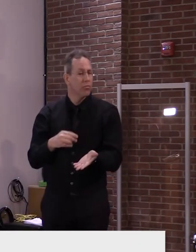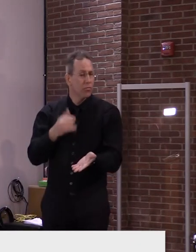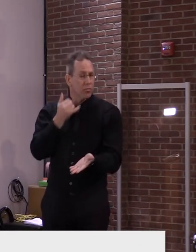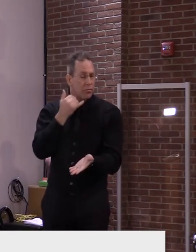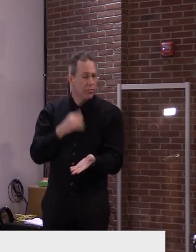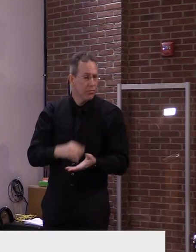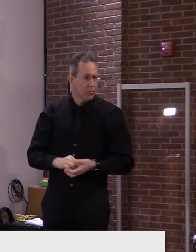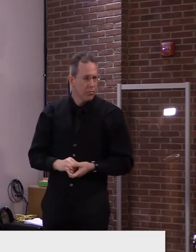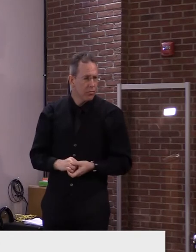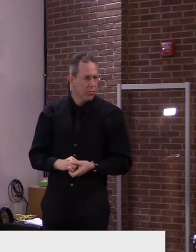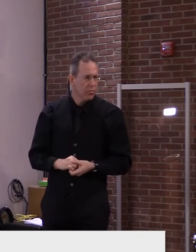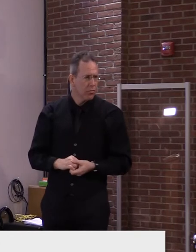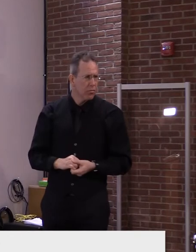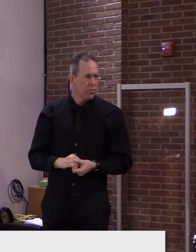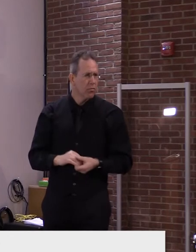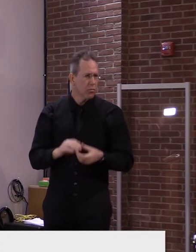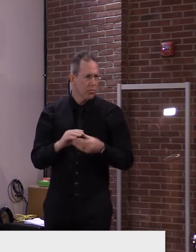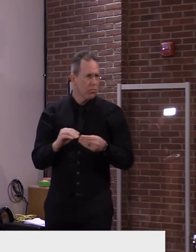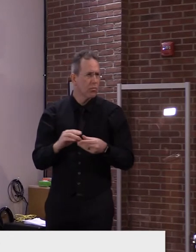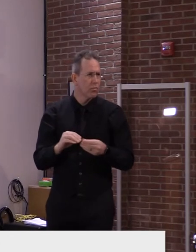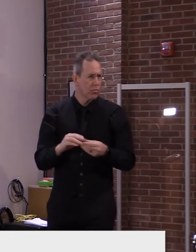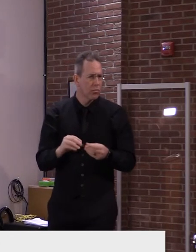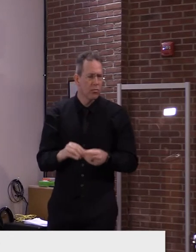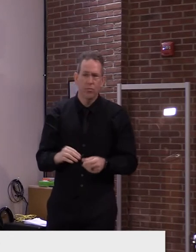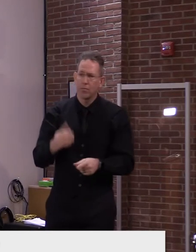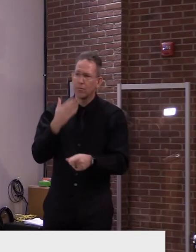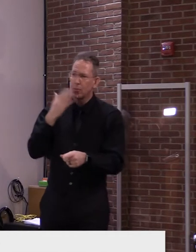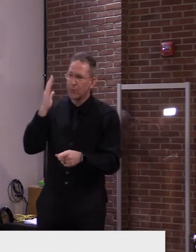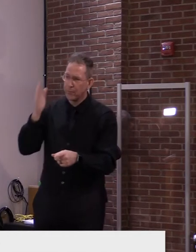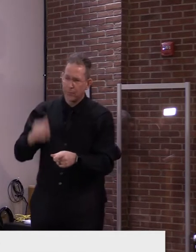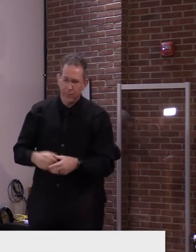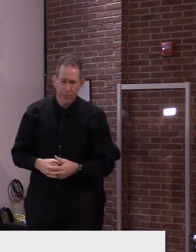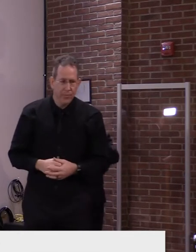Thanks. Thanks Rebecca. Excuse me.